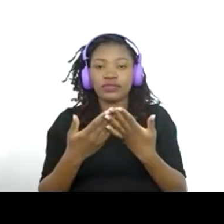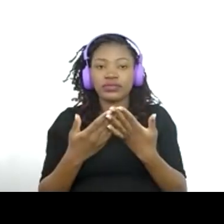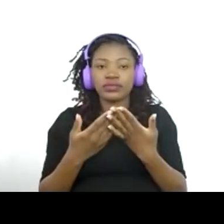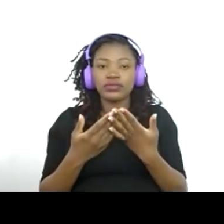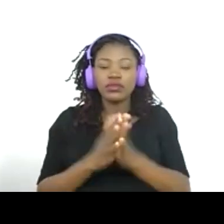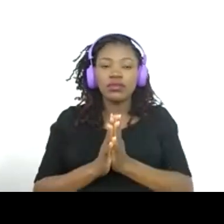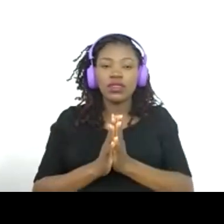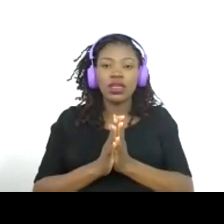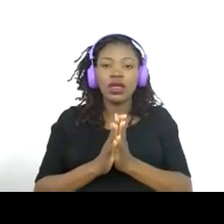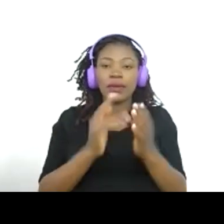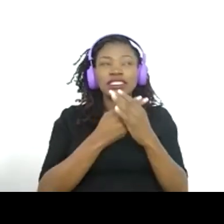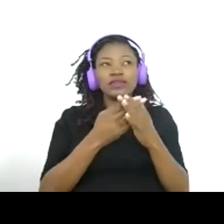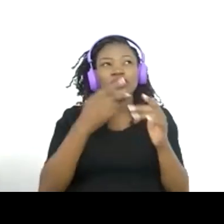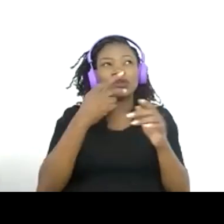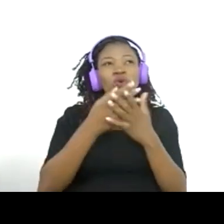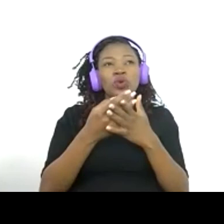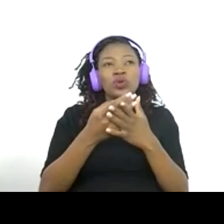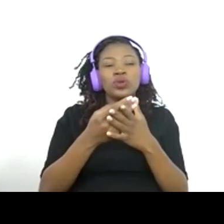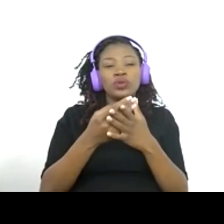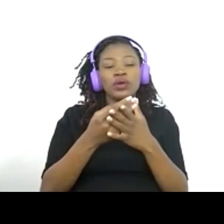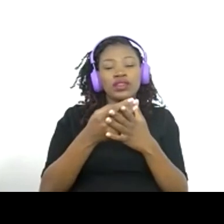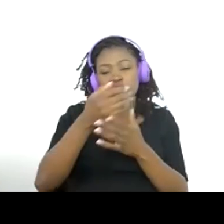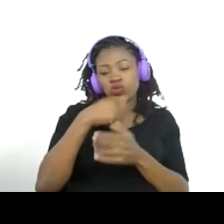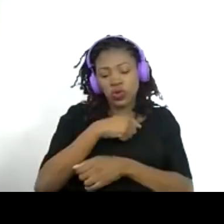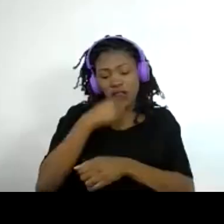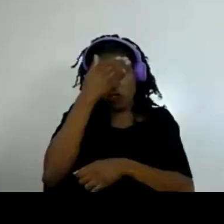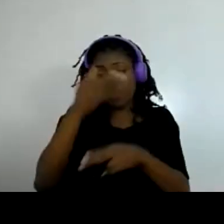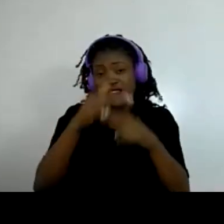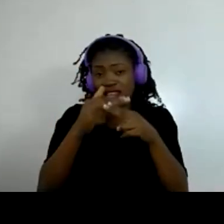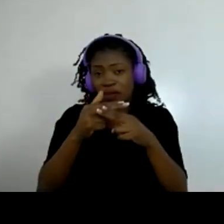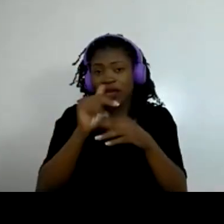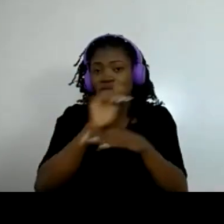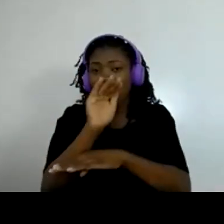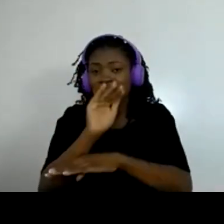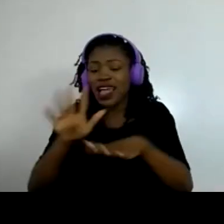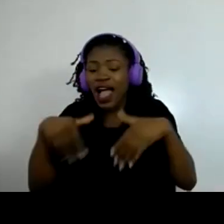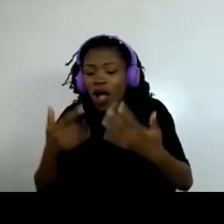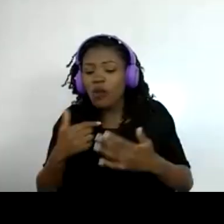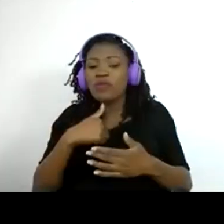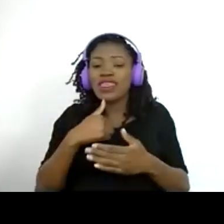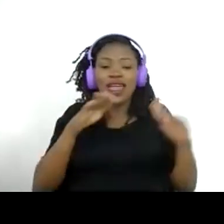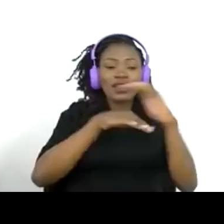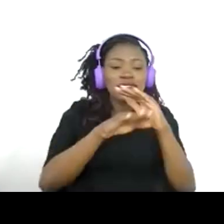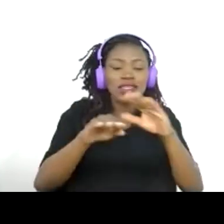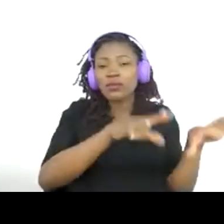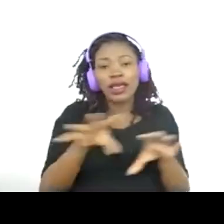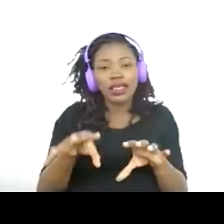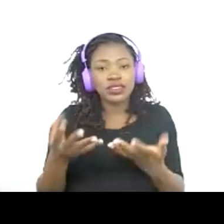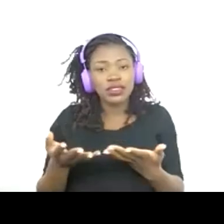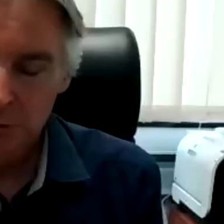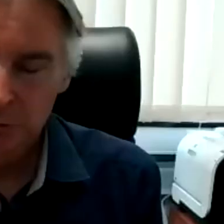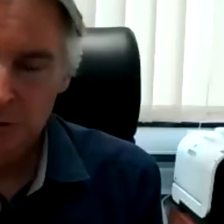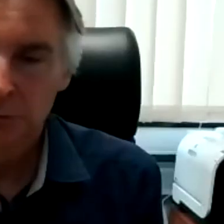not remembering name. And he said, well, how do I get as a small cooperative, how do I get to the market and so on? I think